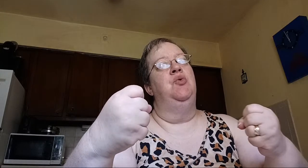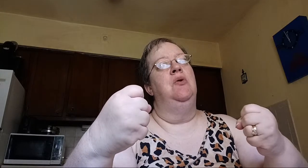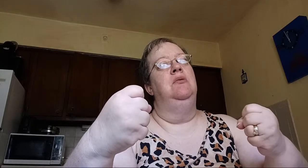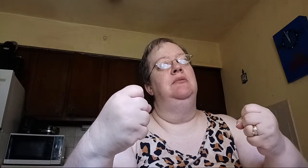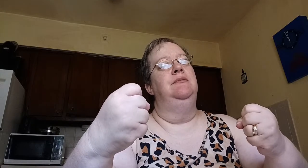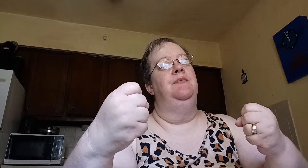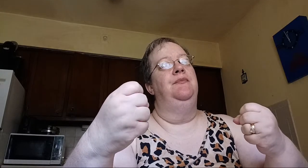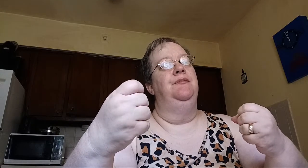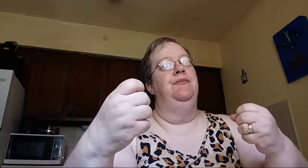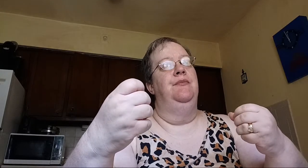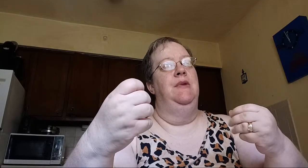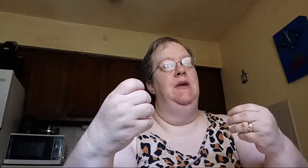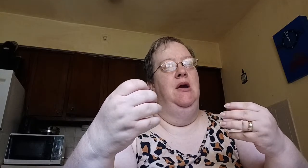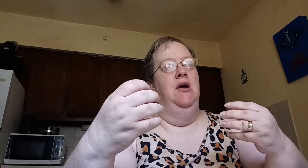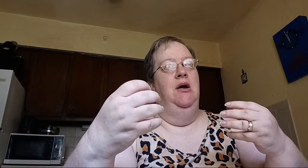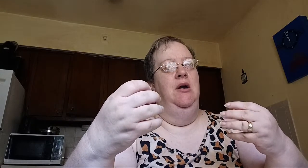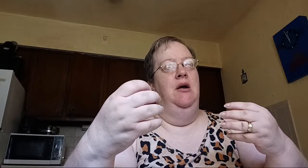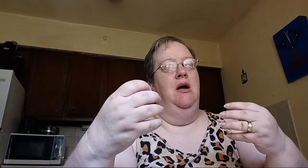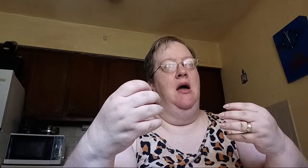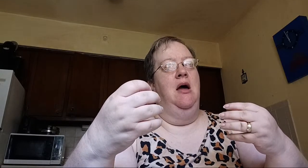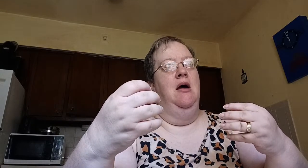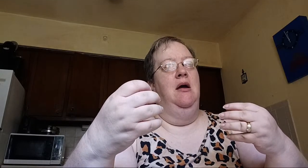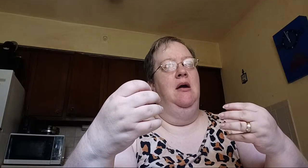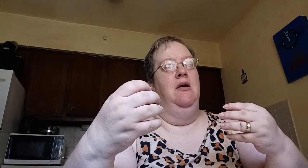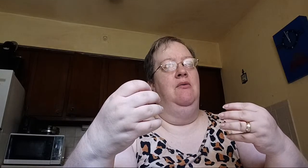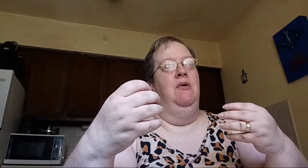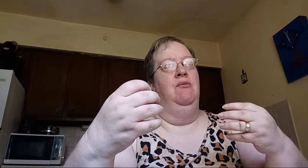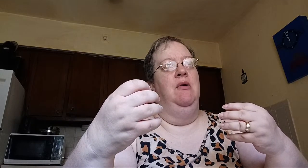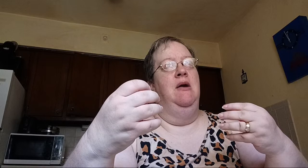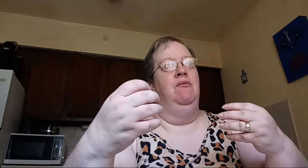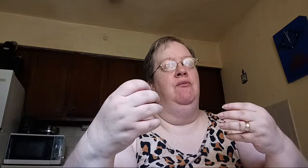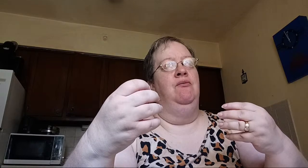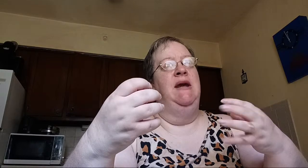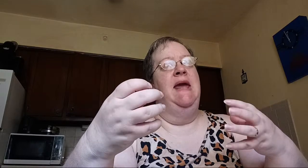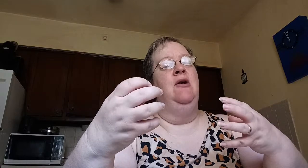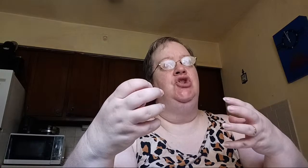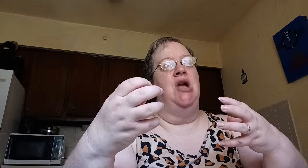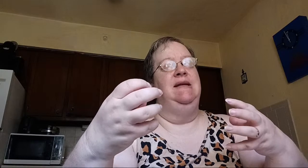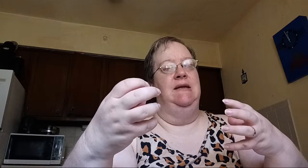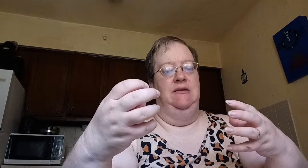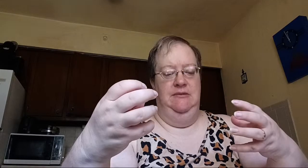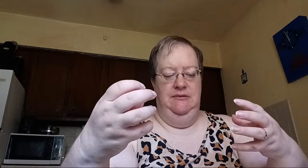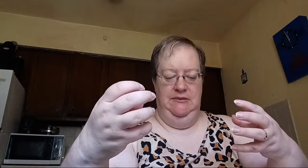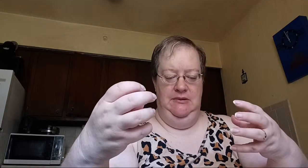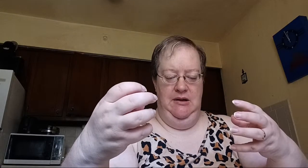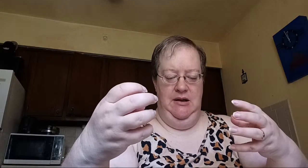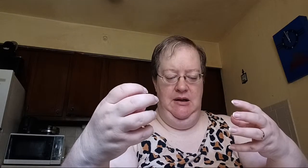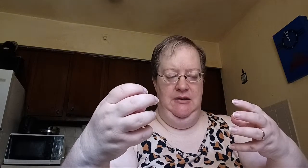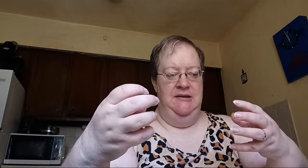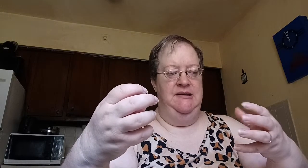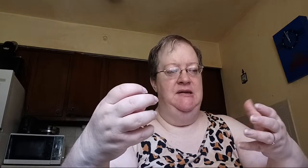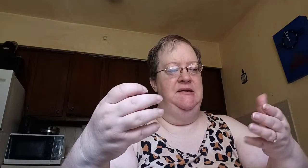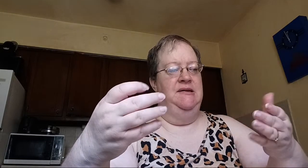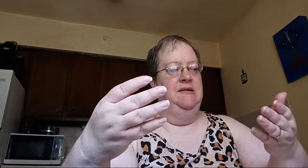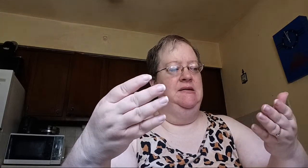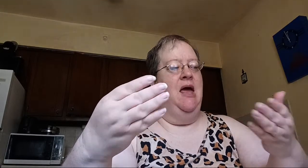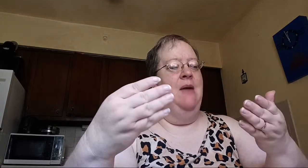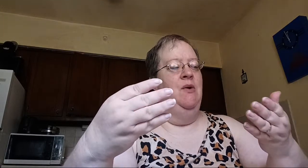re-energizing, this time with